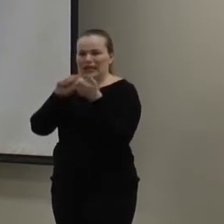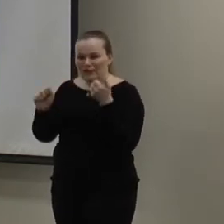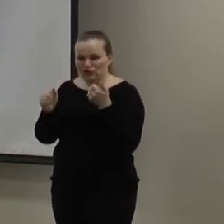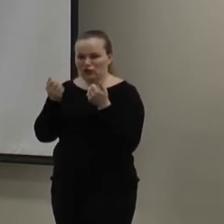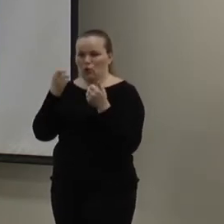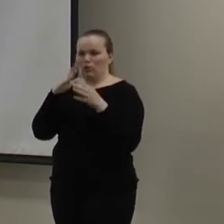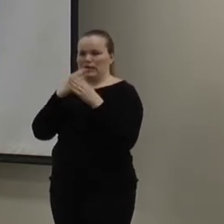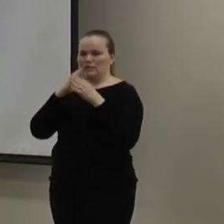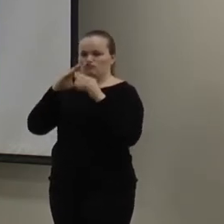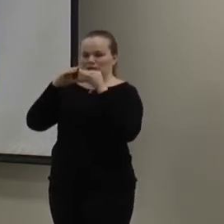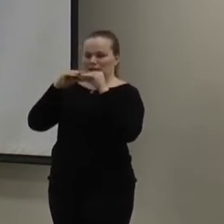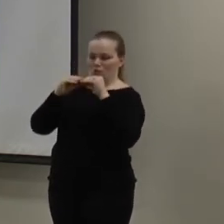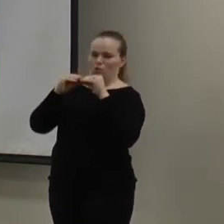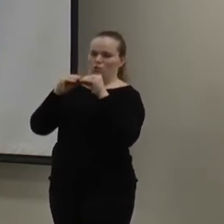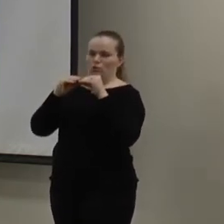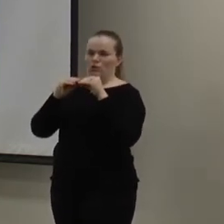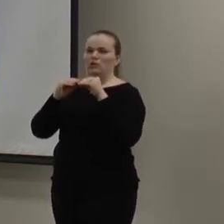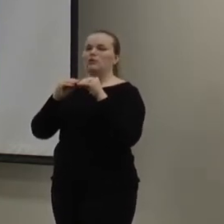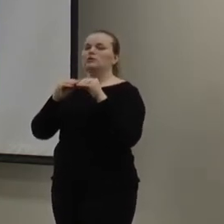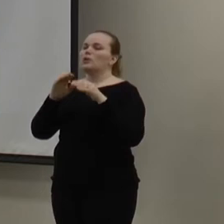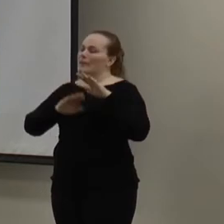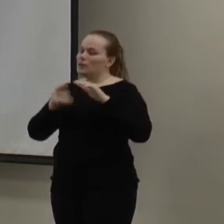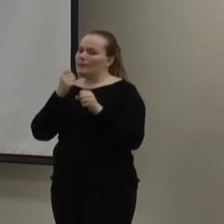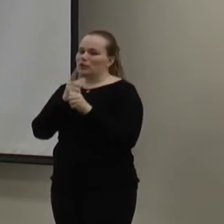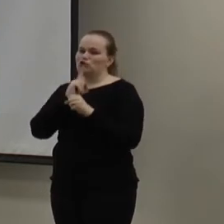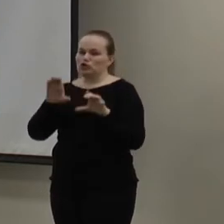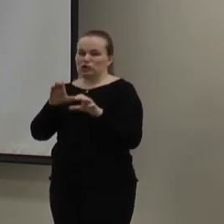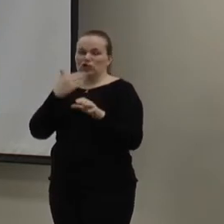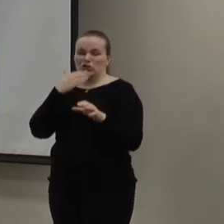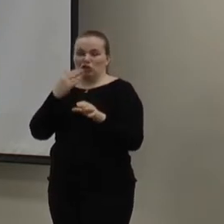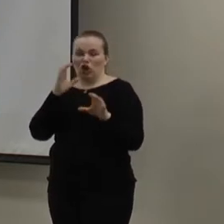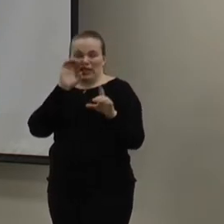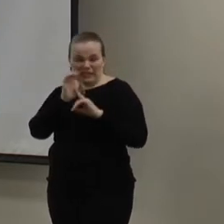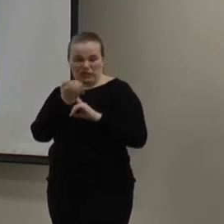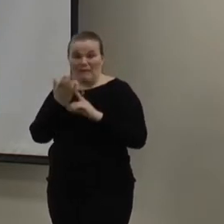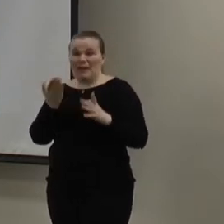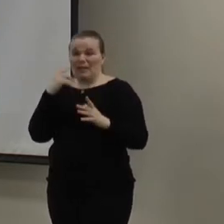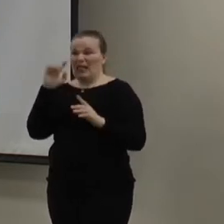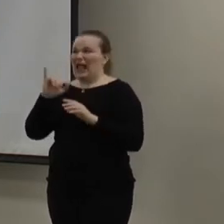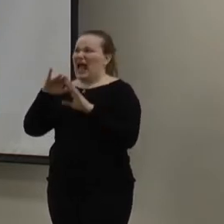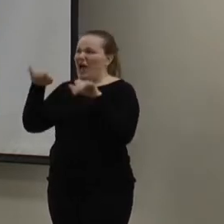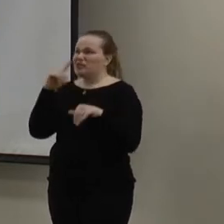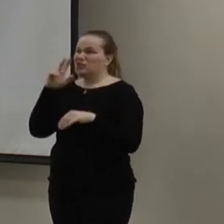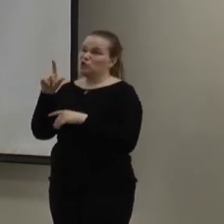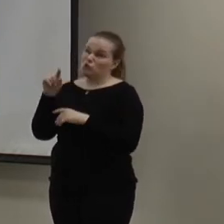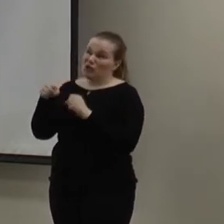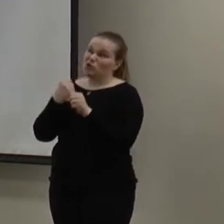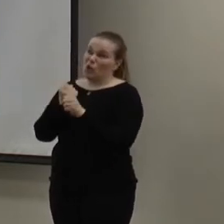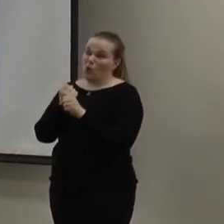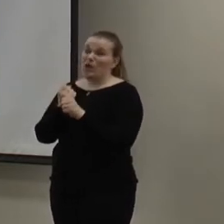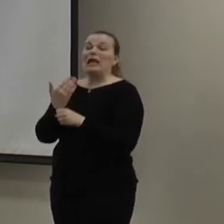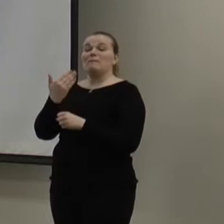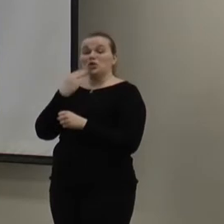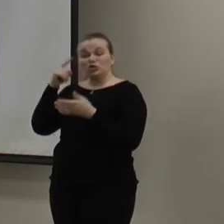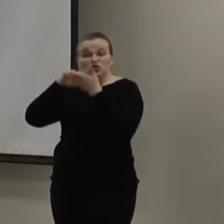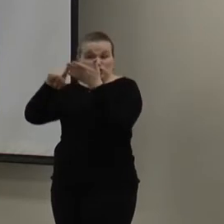constricted, so pressed down? So, you basically want to make sure that it's in pretty good repair. I would say maybe a house that's, like, 20 years old. It'd be good to